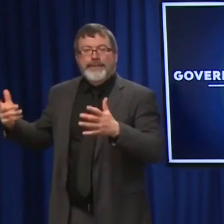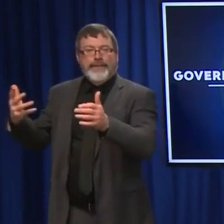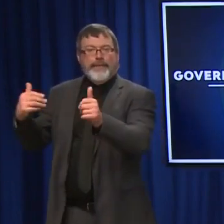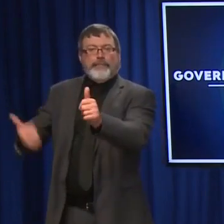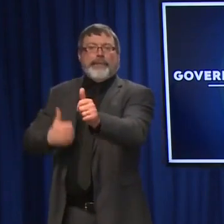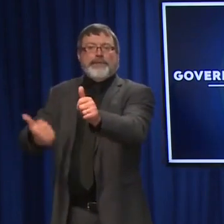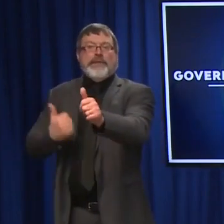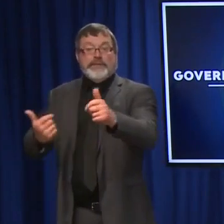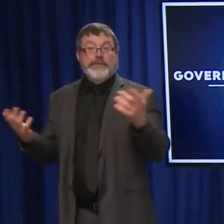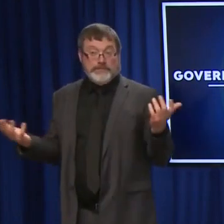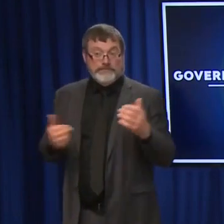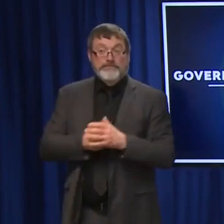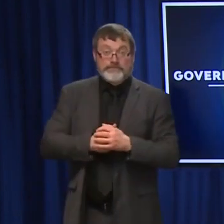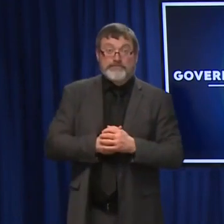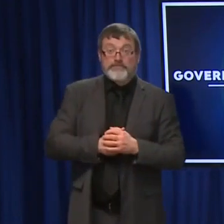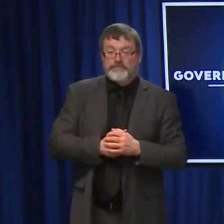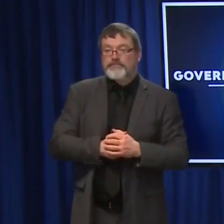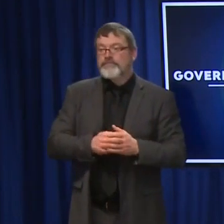please go ahead with your question.